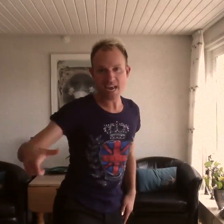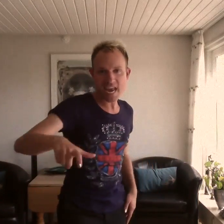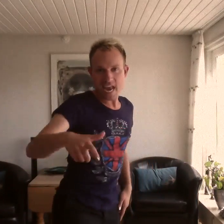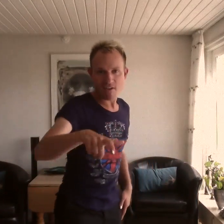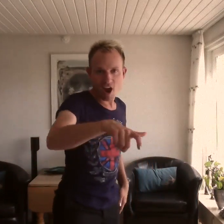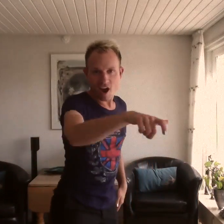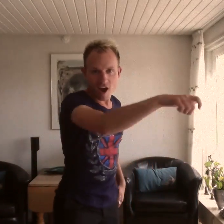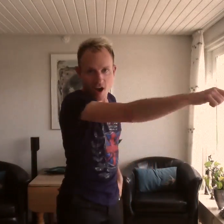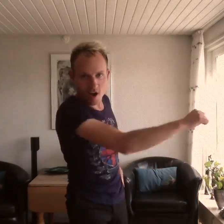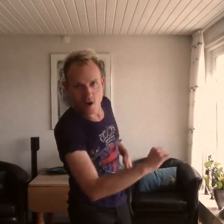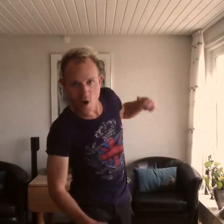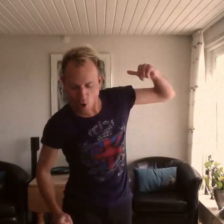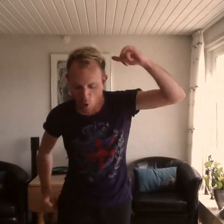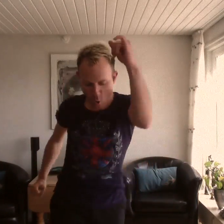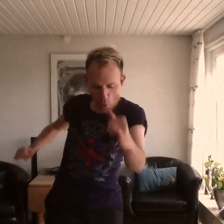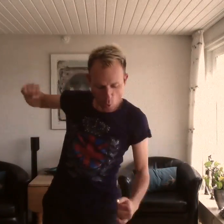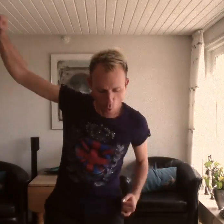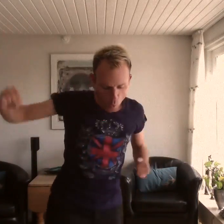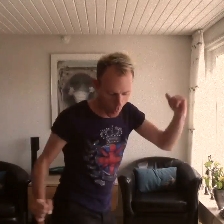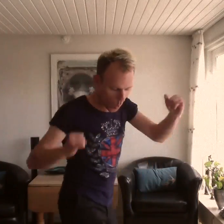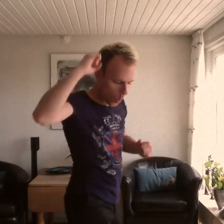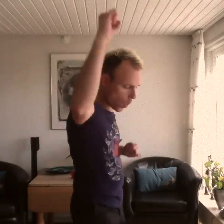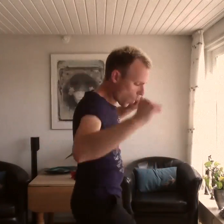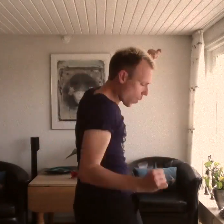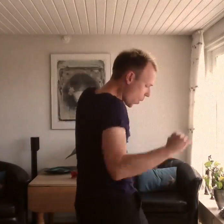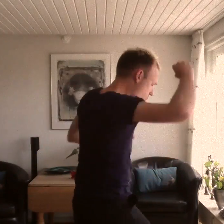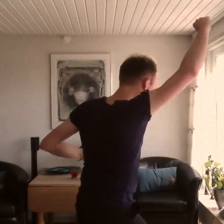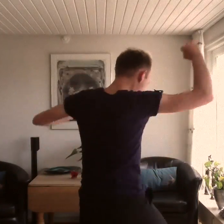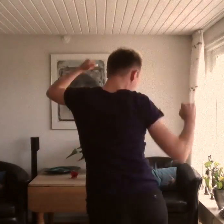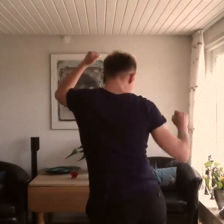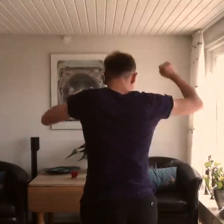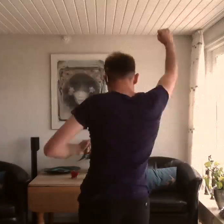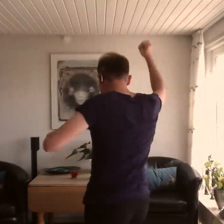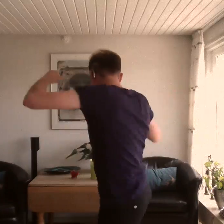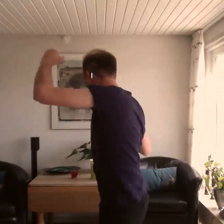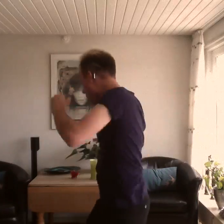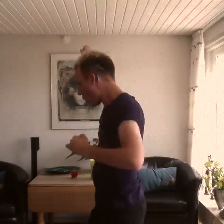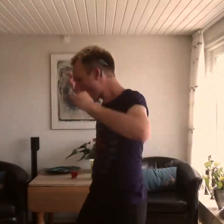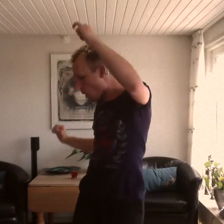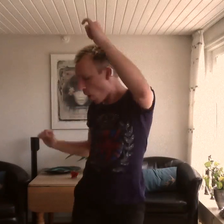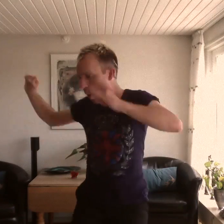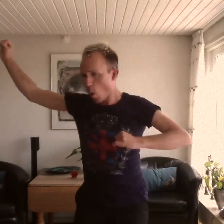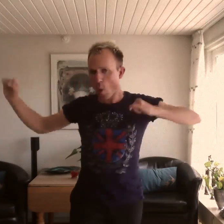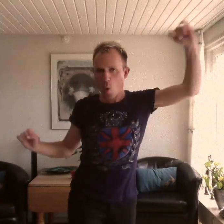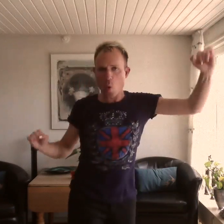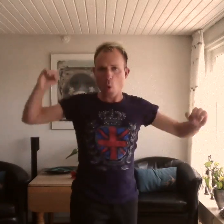river. Yes! Alright! Alright!